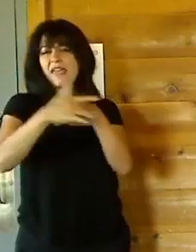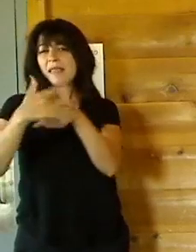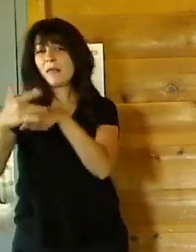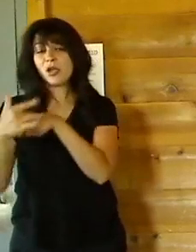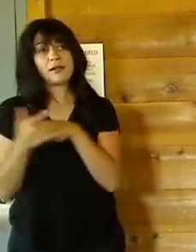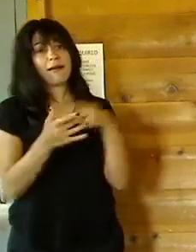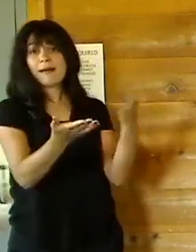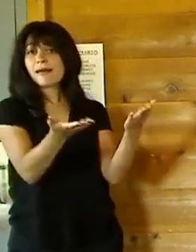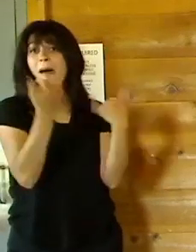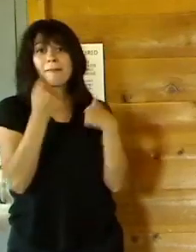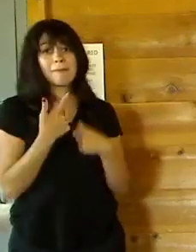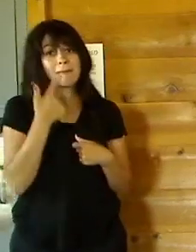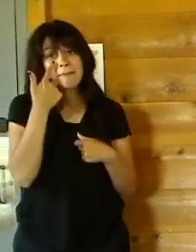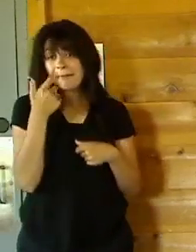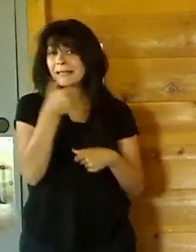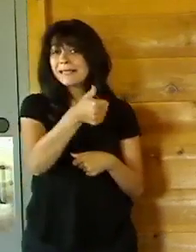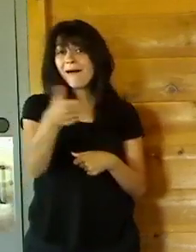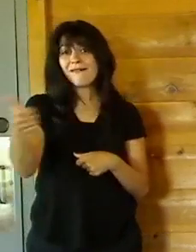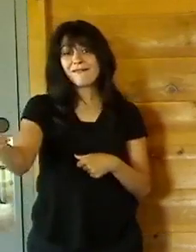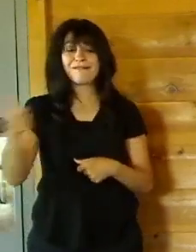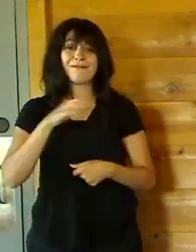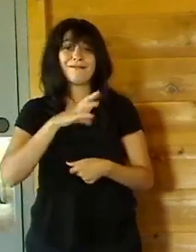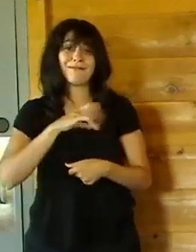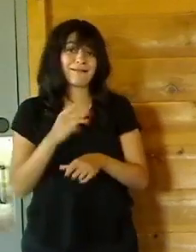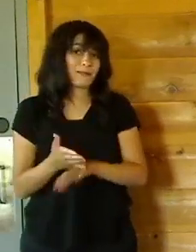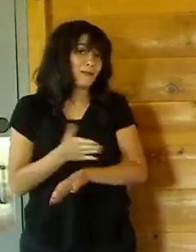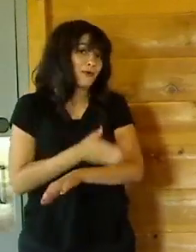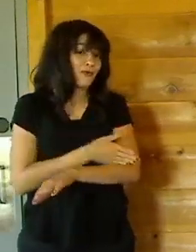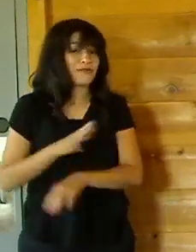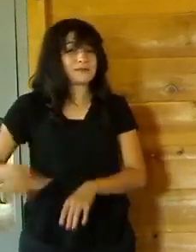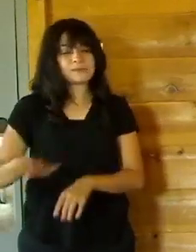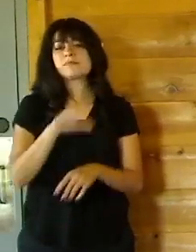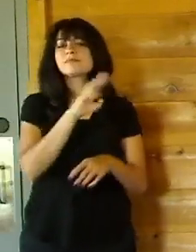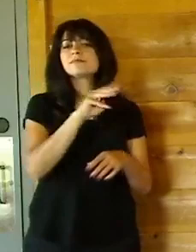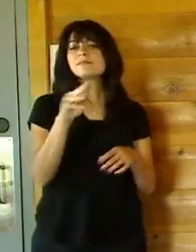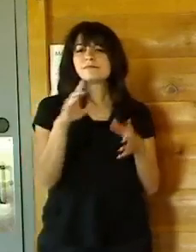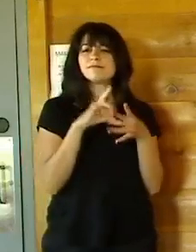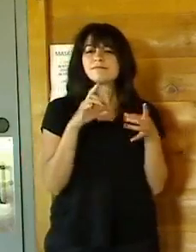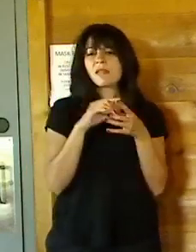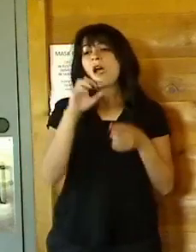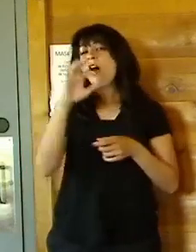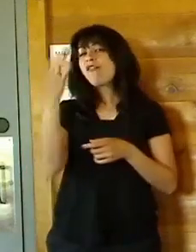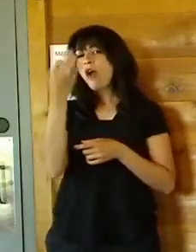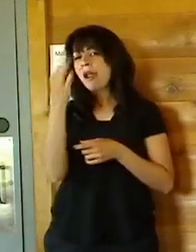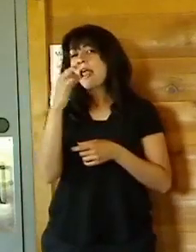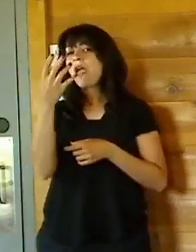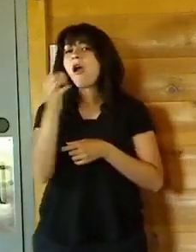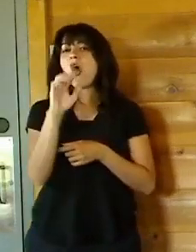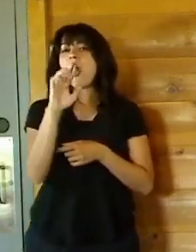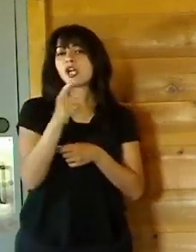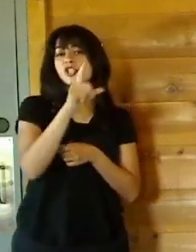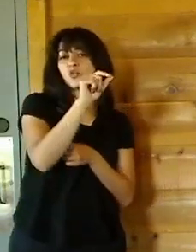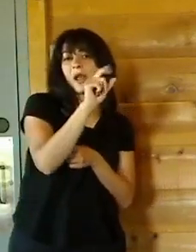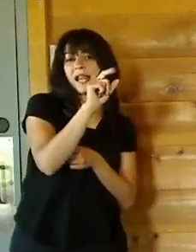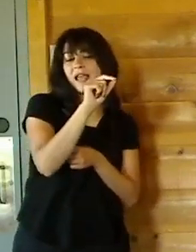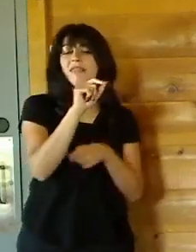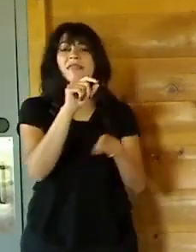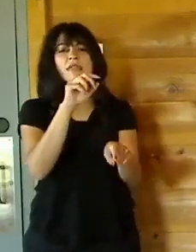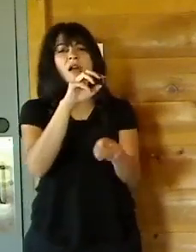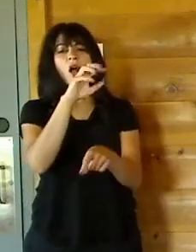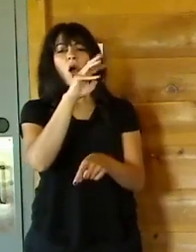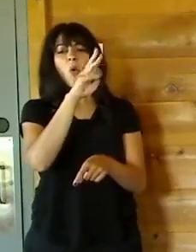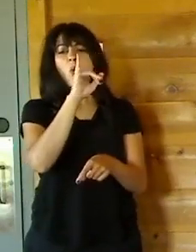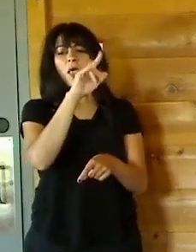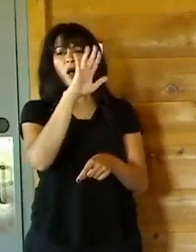So come check out all the great improvements we're making at the campground. So again, though, Friday, August the 20th at Wilcox in Milan. 6 p.m.